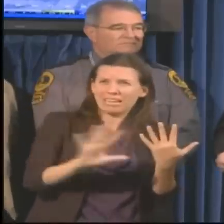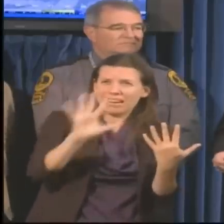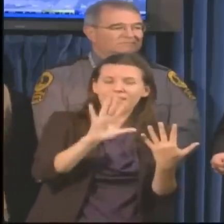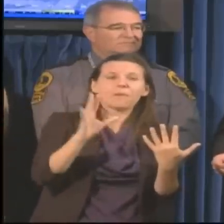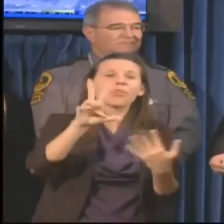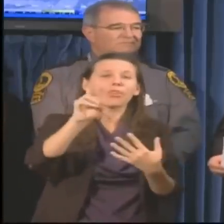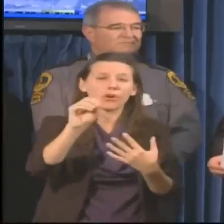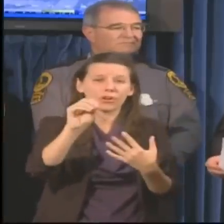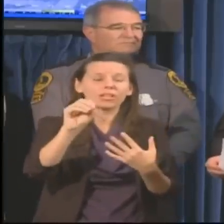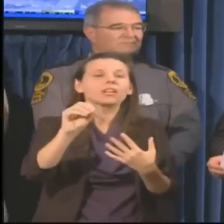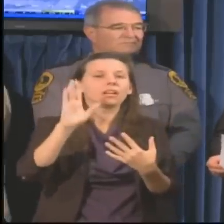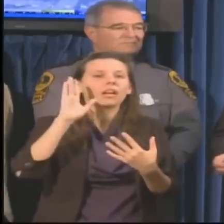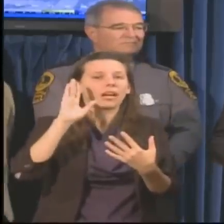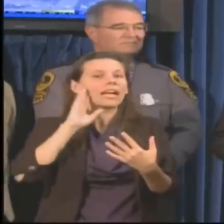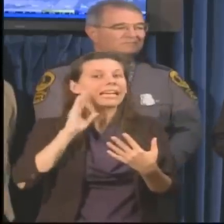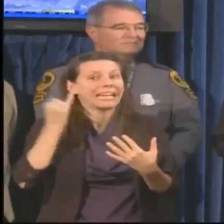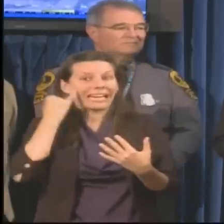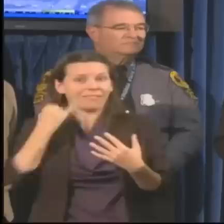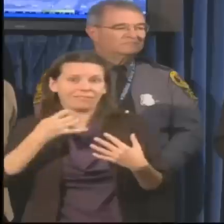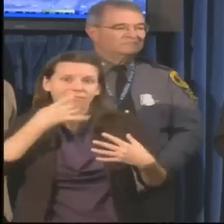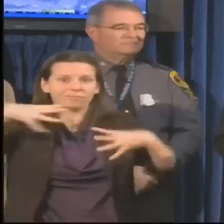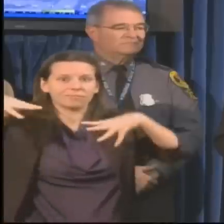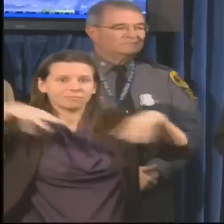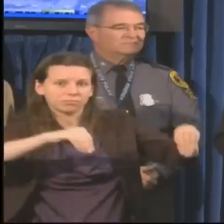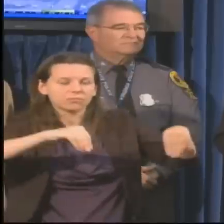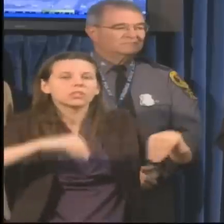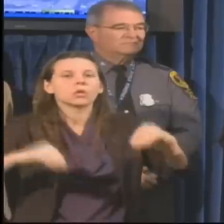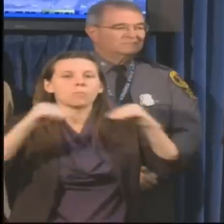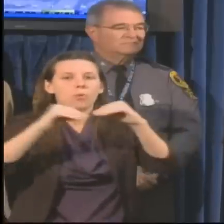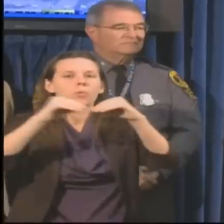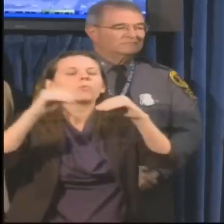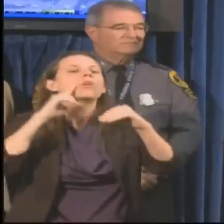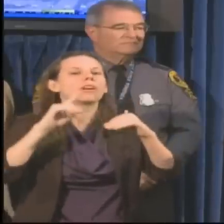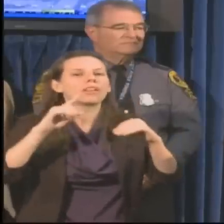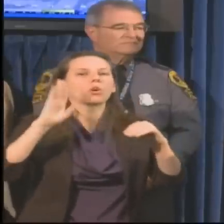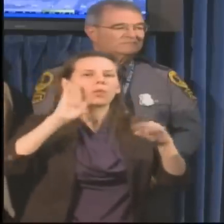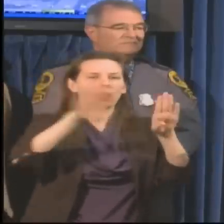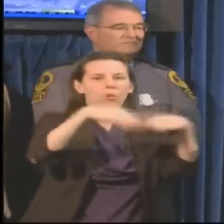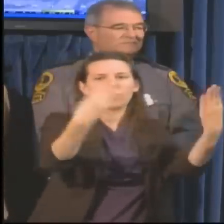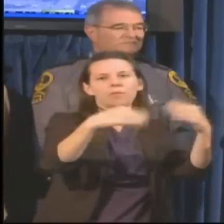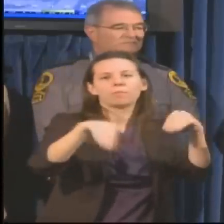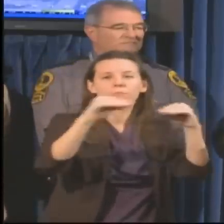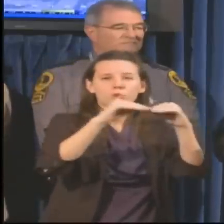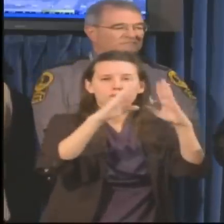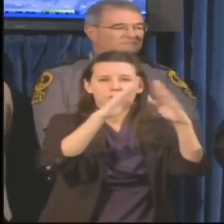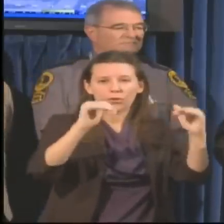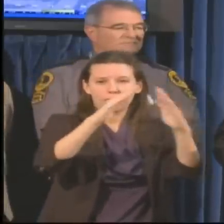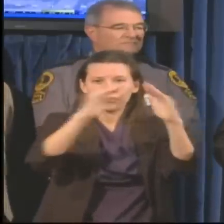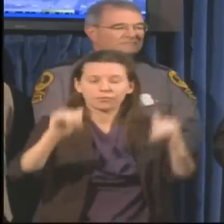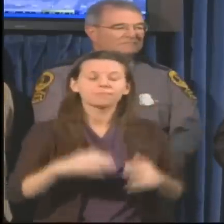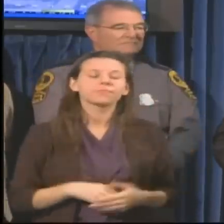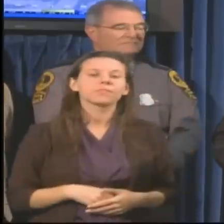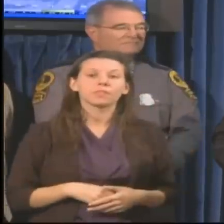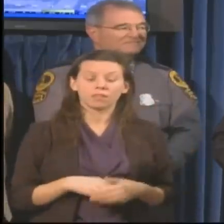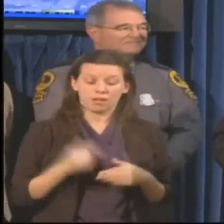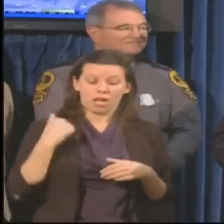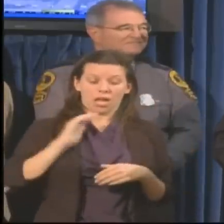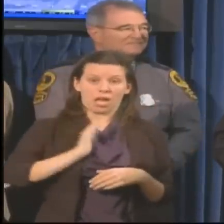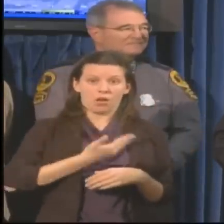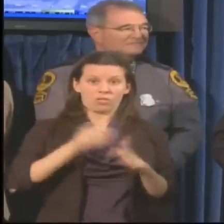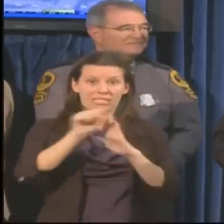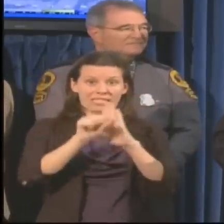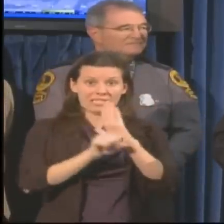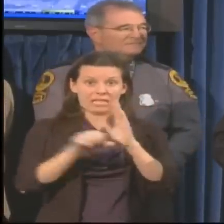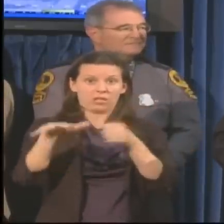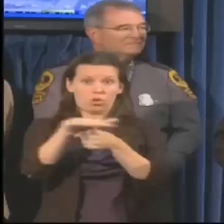to go up as power outages increase. Now, we've had several contacts with our state and local